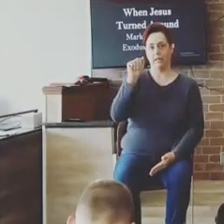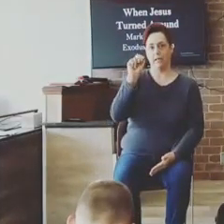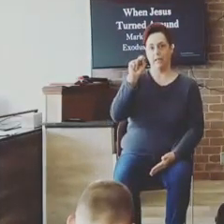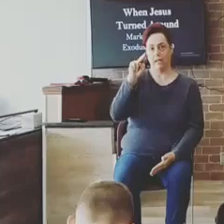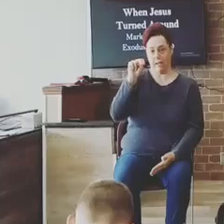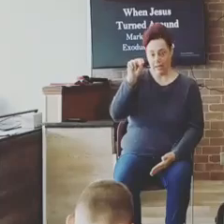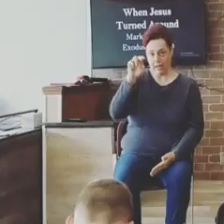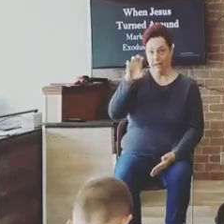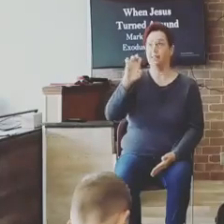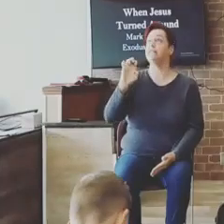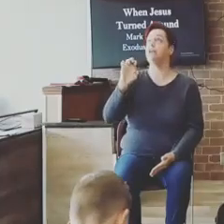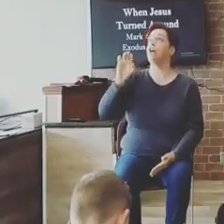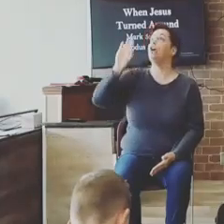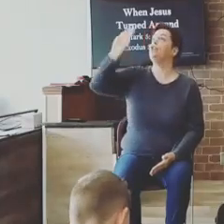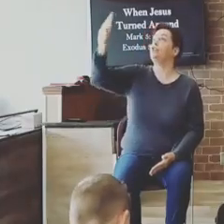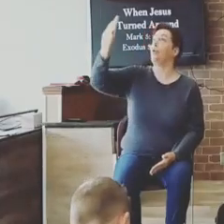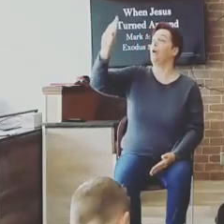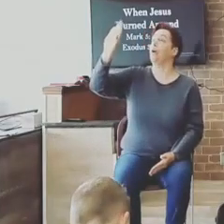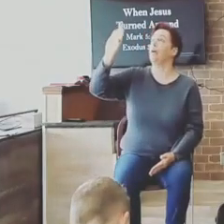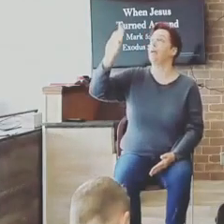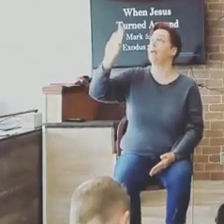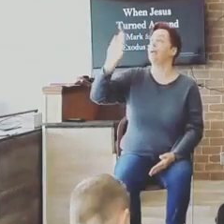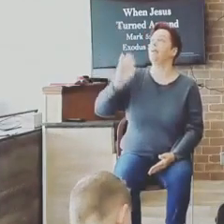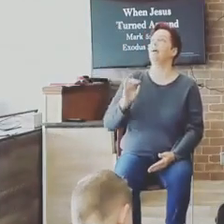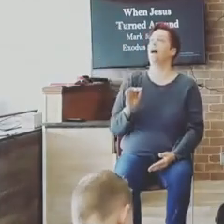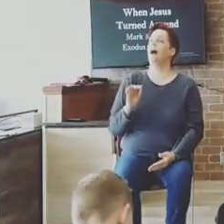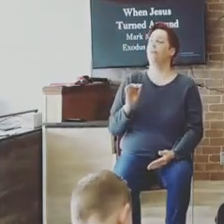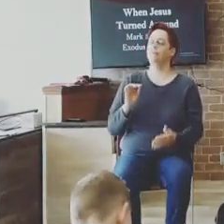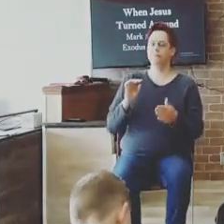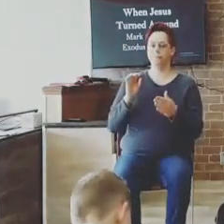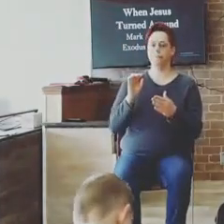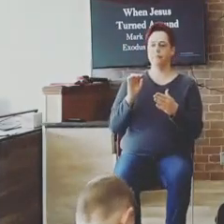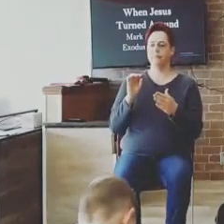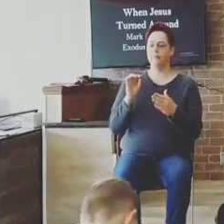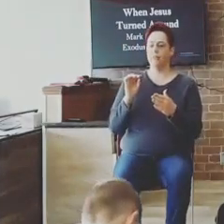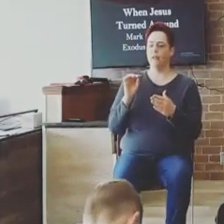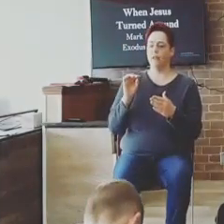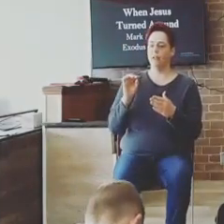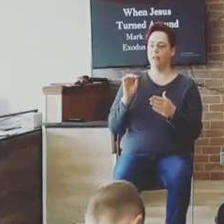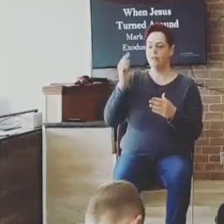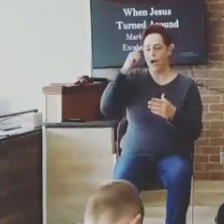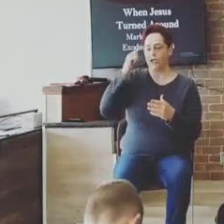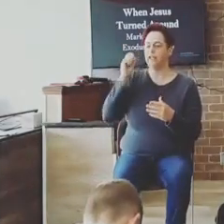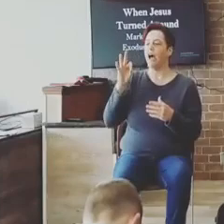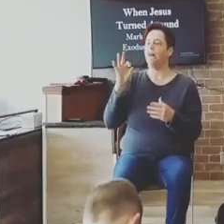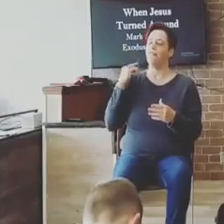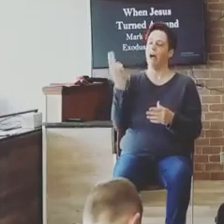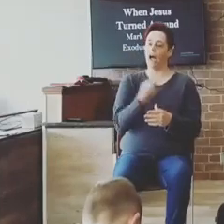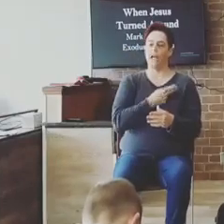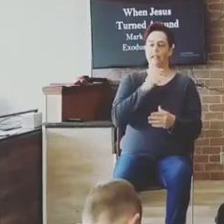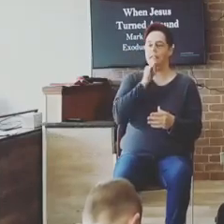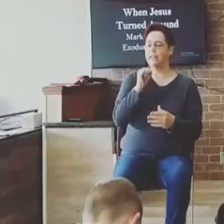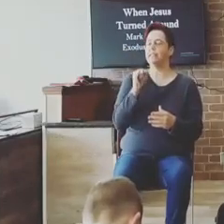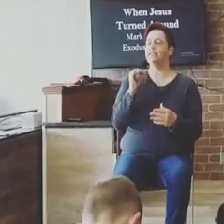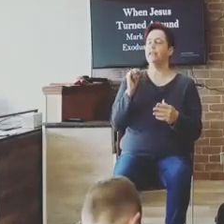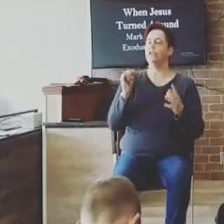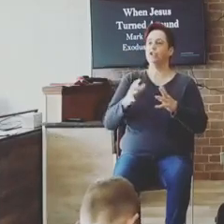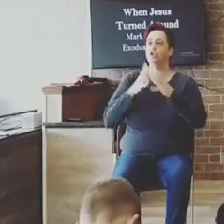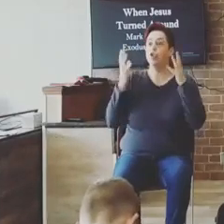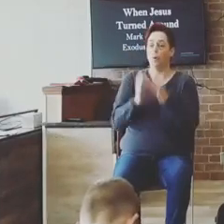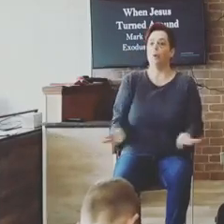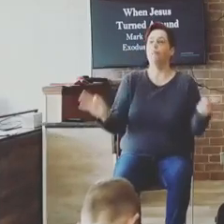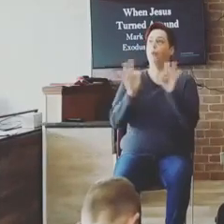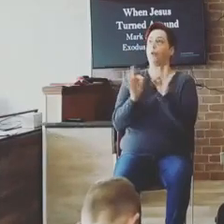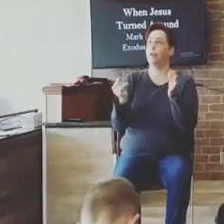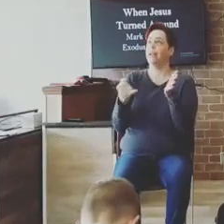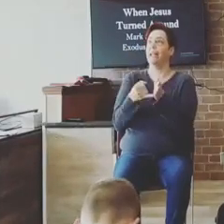Lord, your countenance can cause us to either live truly for you or can cause us to be fearful of you and not want to live at all. Lord,